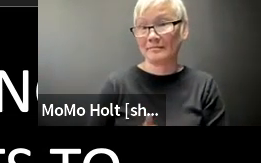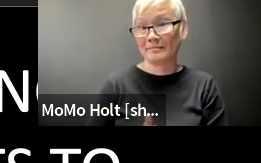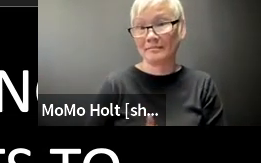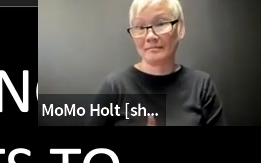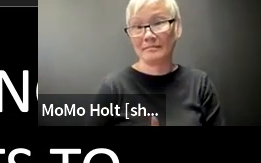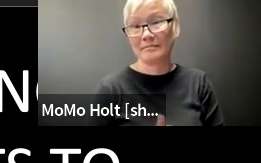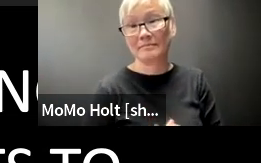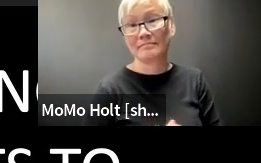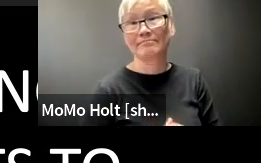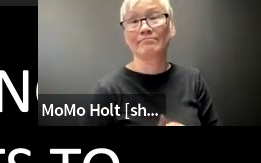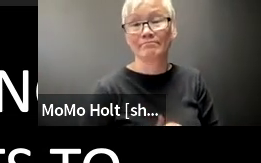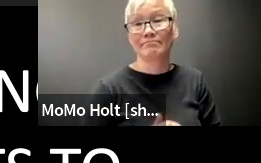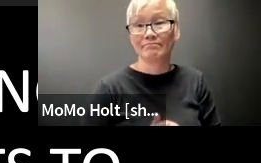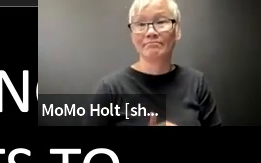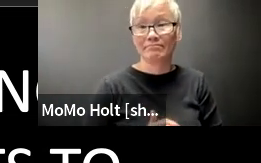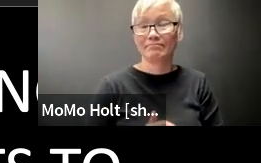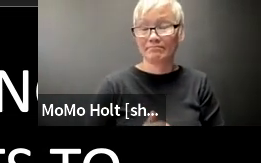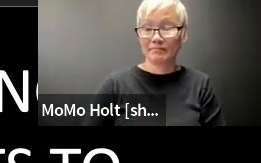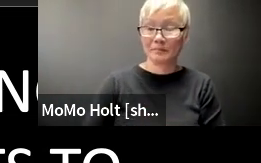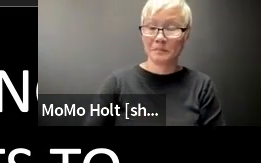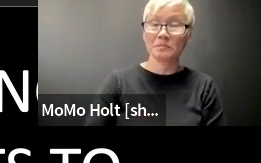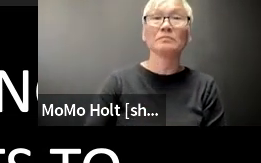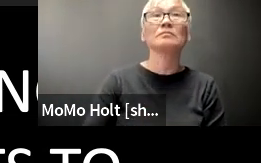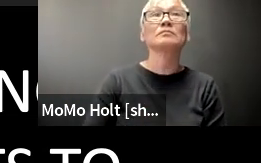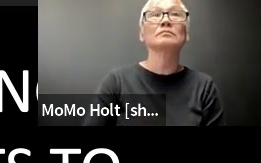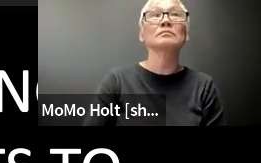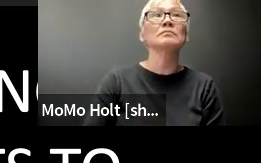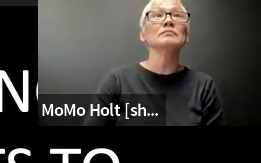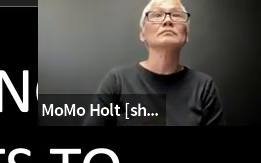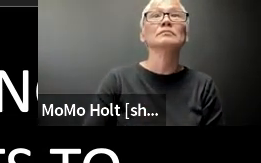the additional list because they are accountable